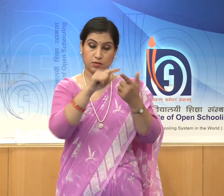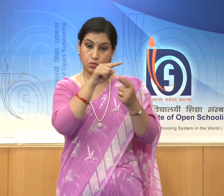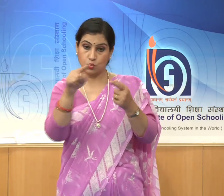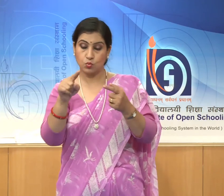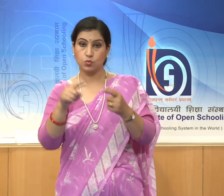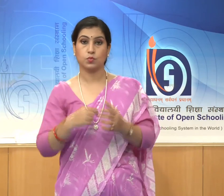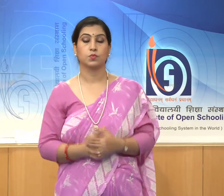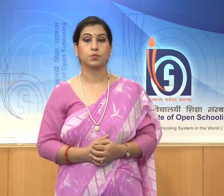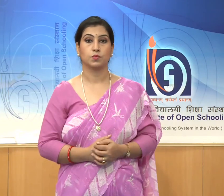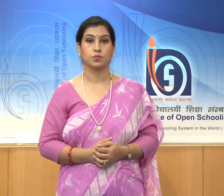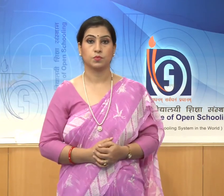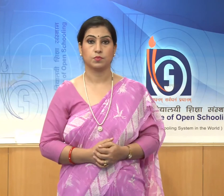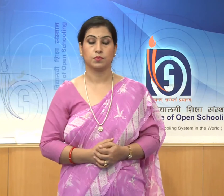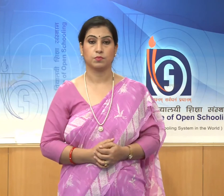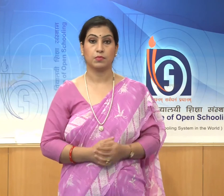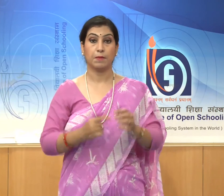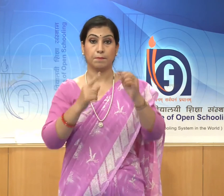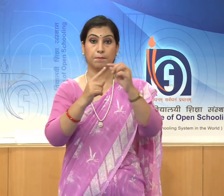became powerful.